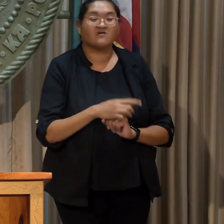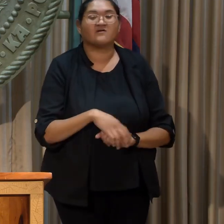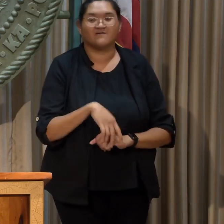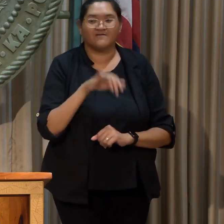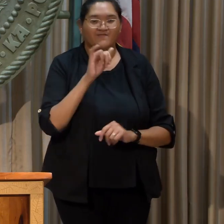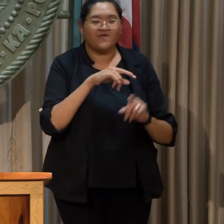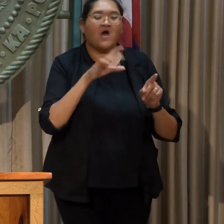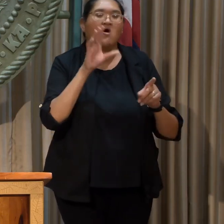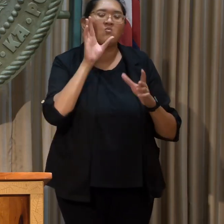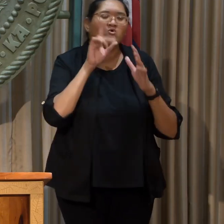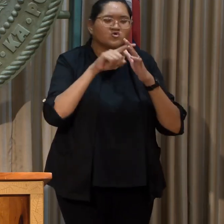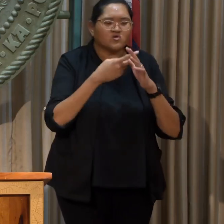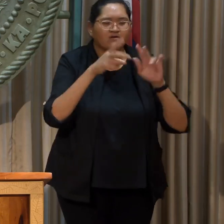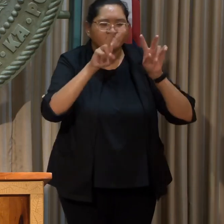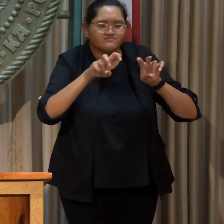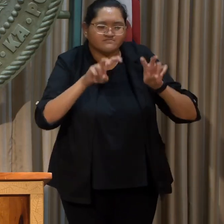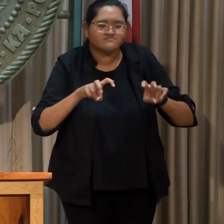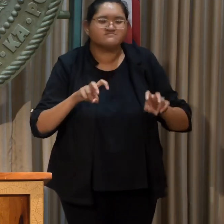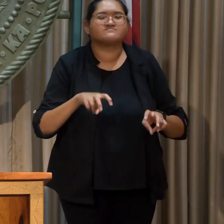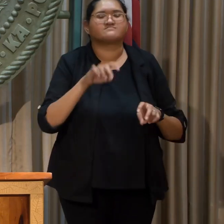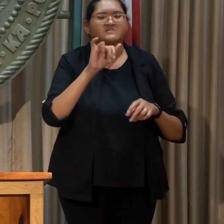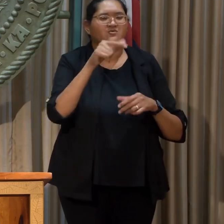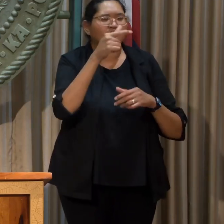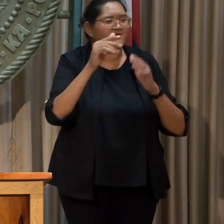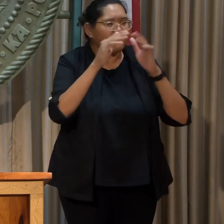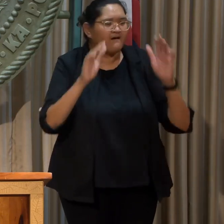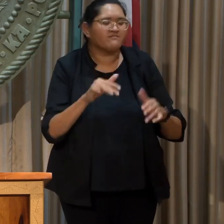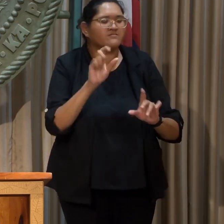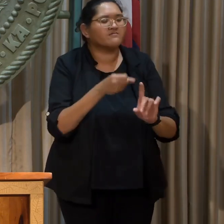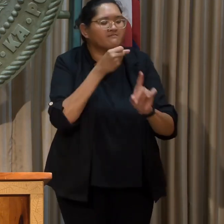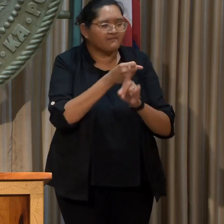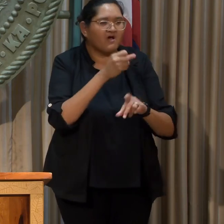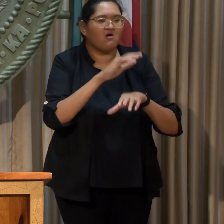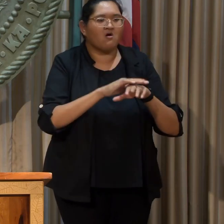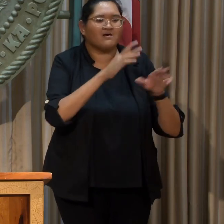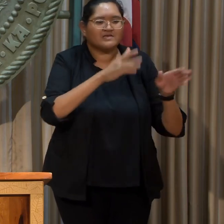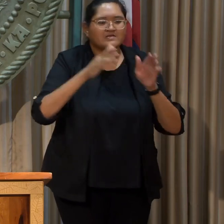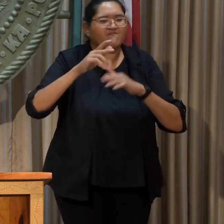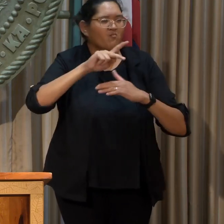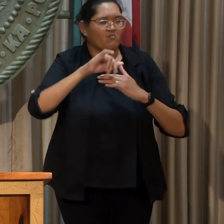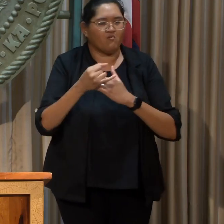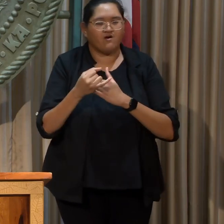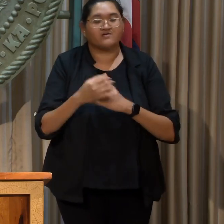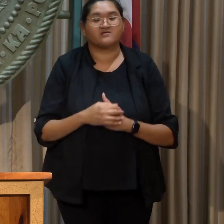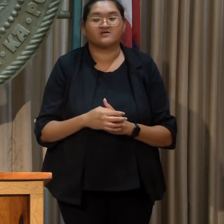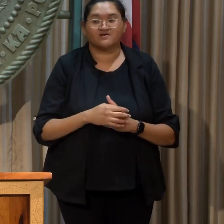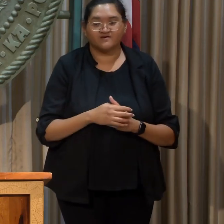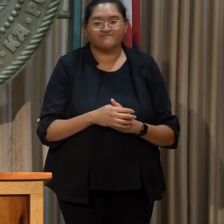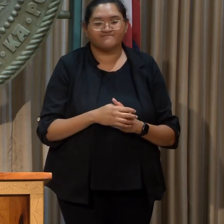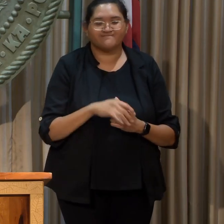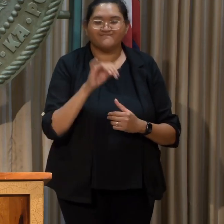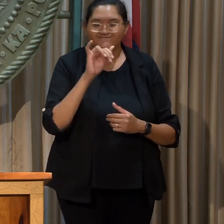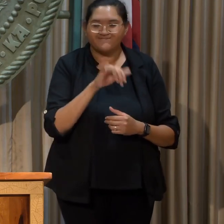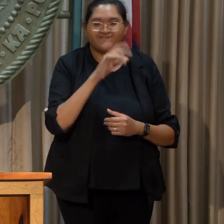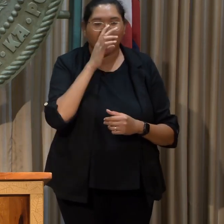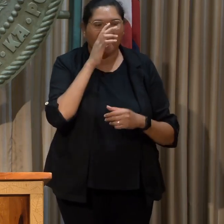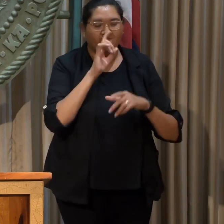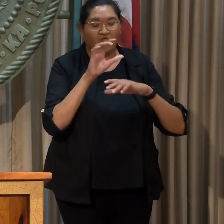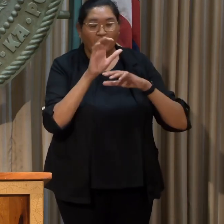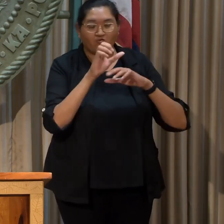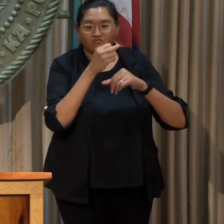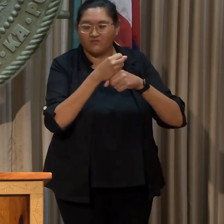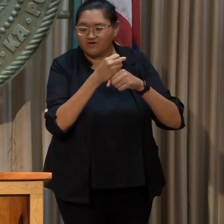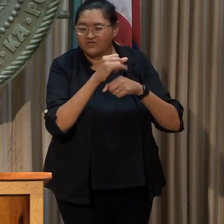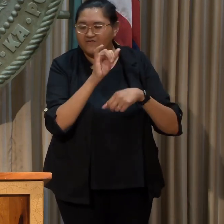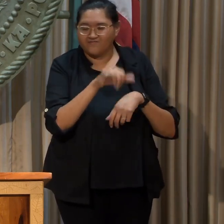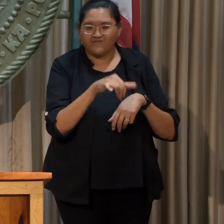-DOT will start tracking and reporting the greenhouse gas impacts of individual projects, prioritize construction of projects that